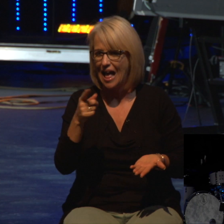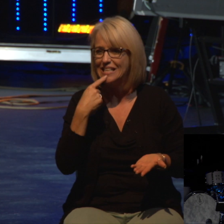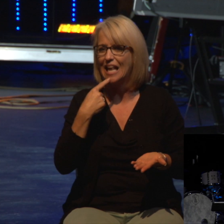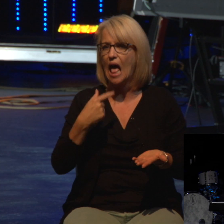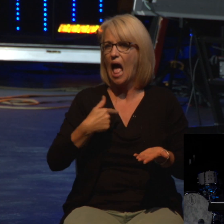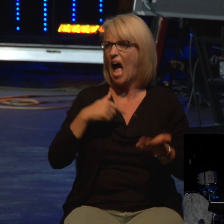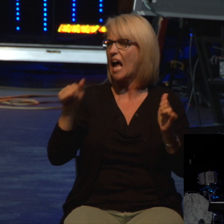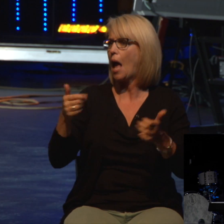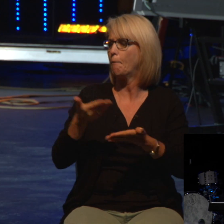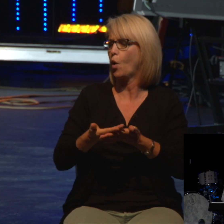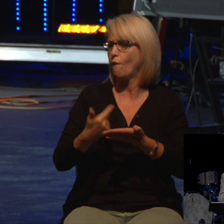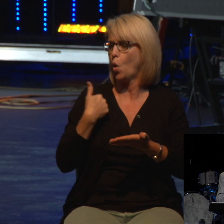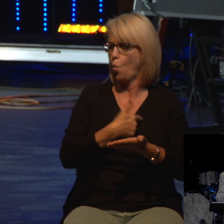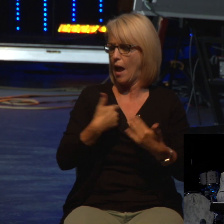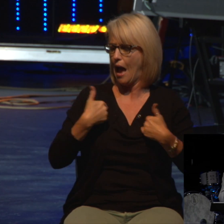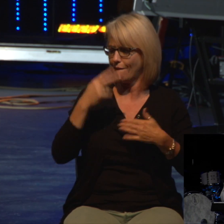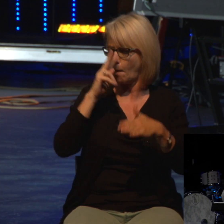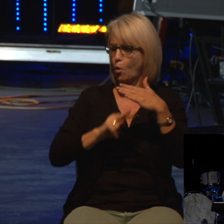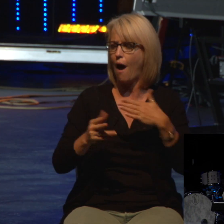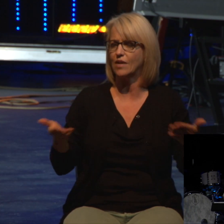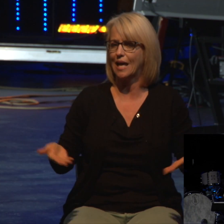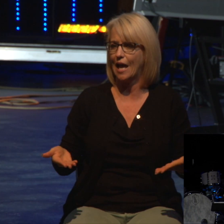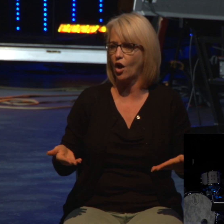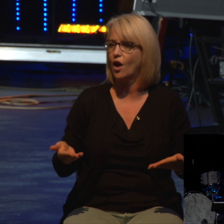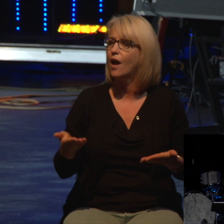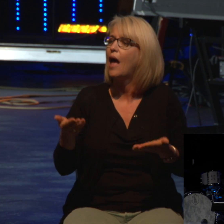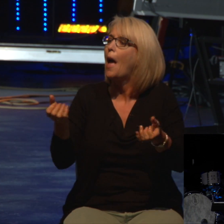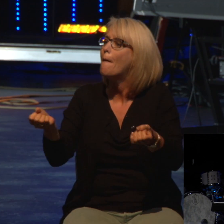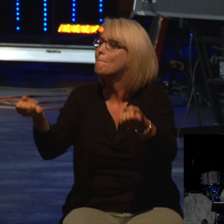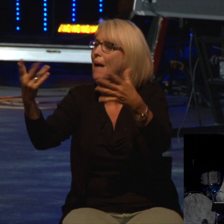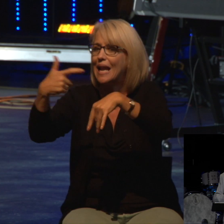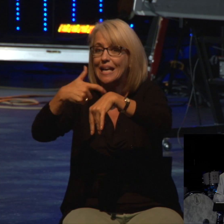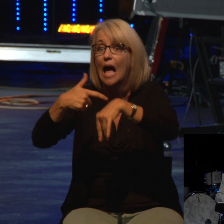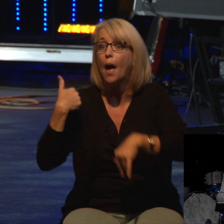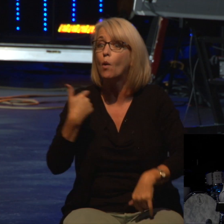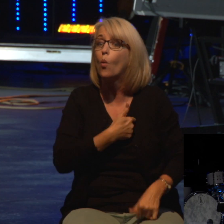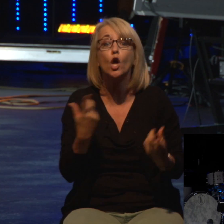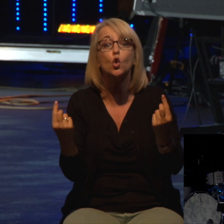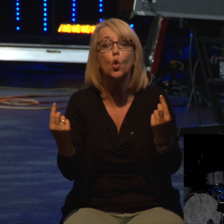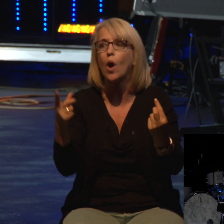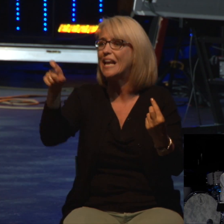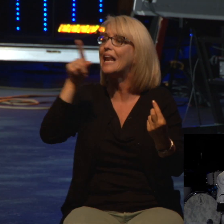a little dig. We still make the mistake of going to the politicians before we listen to the prophets. know it?